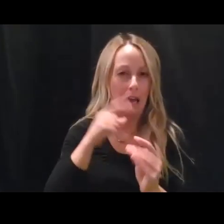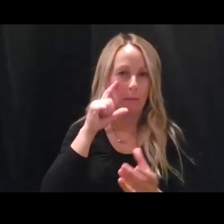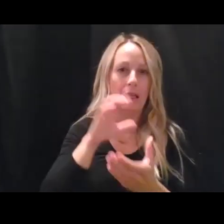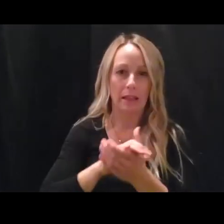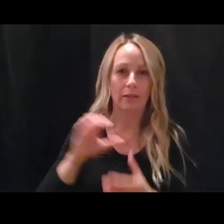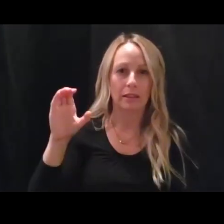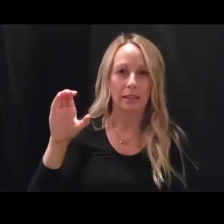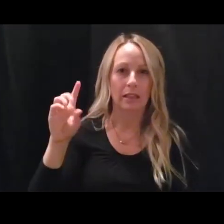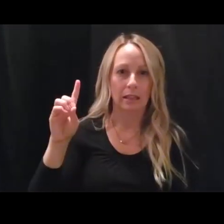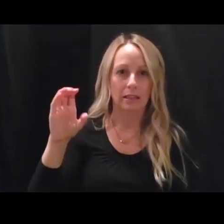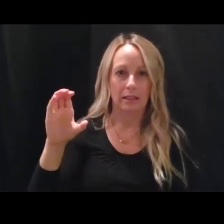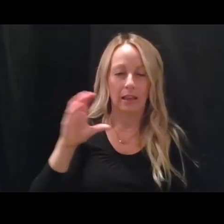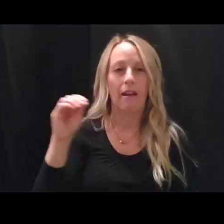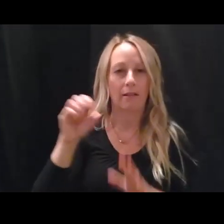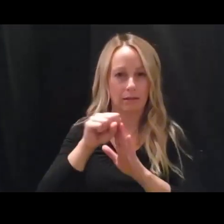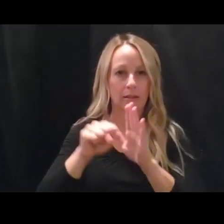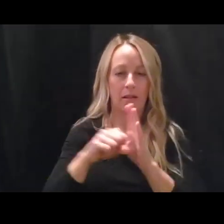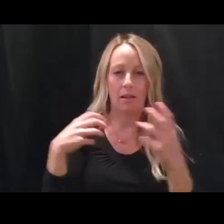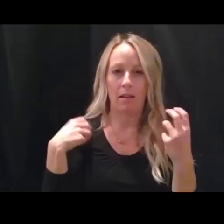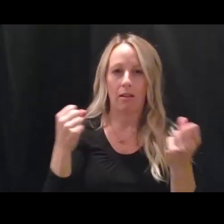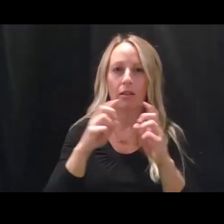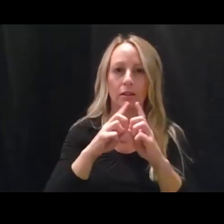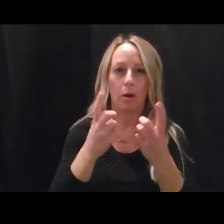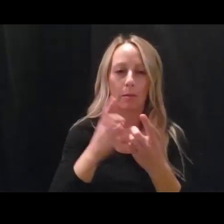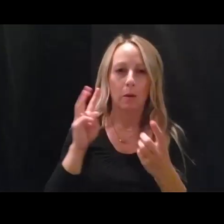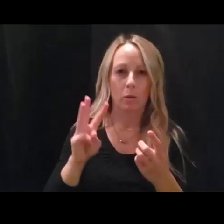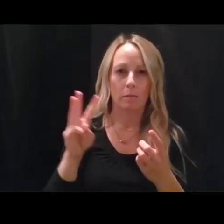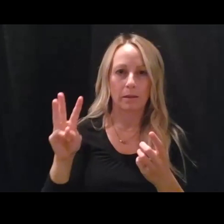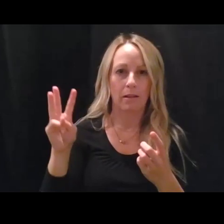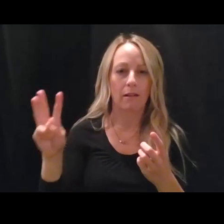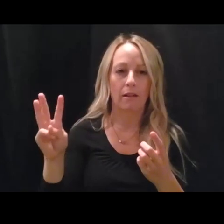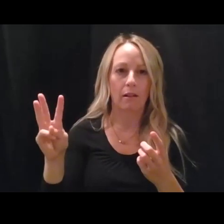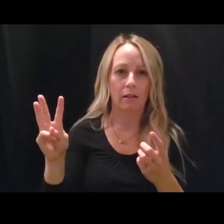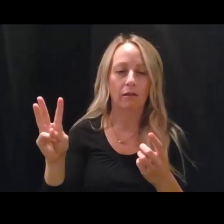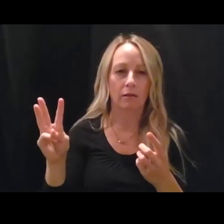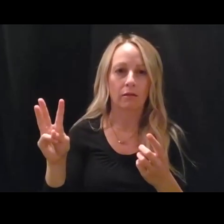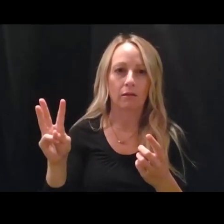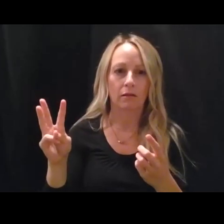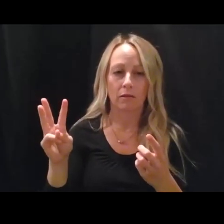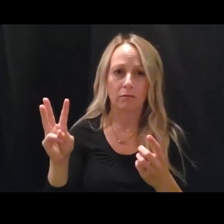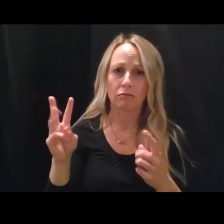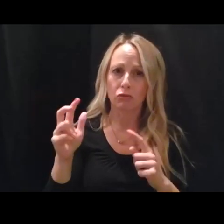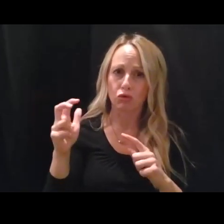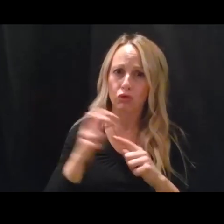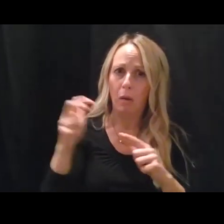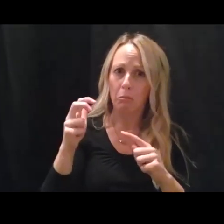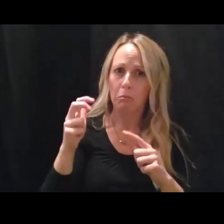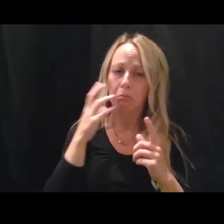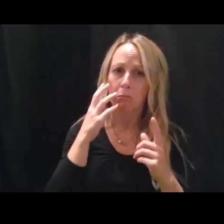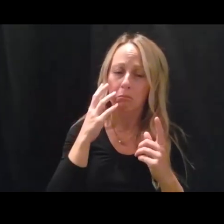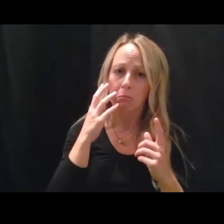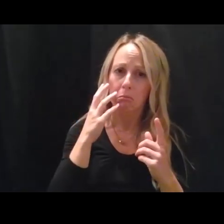and, uh, the state health department websites are in fact very, very excellent sources of information.